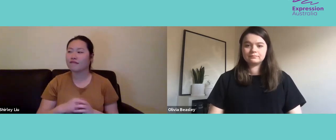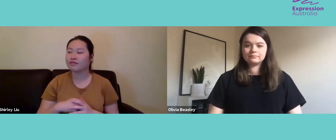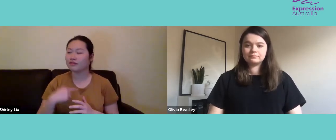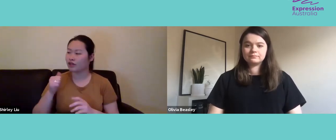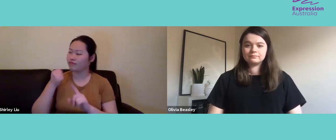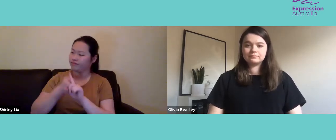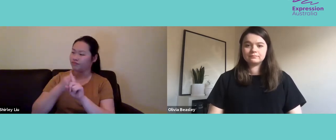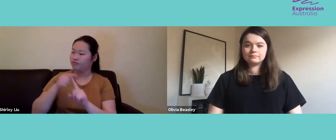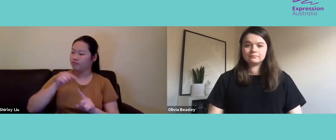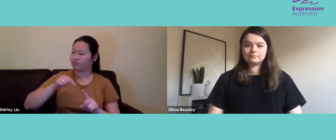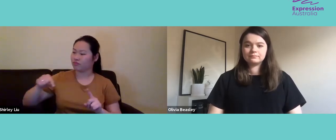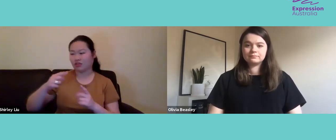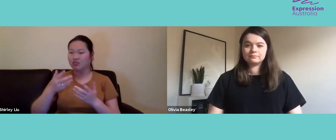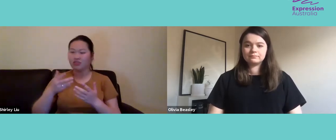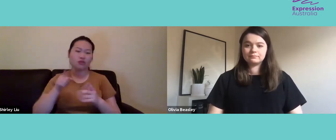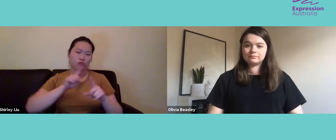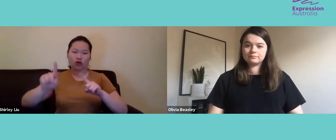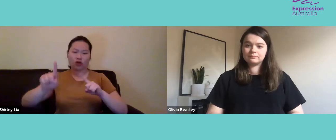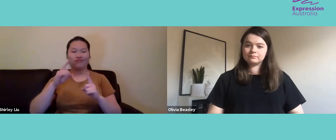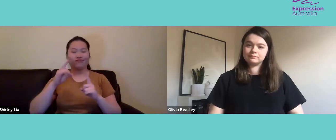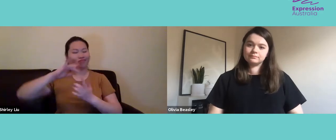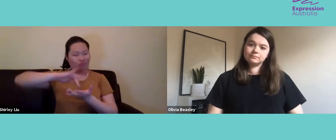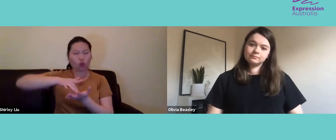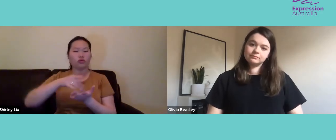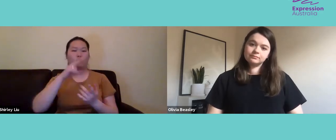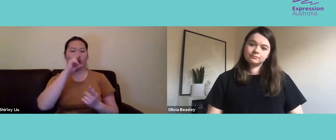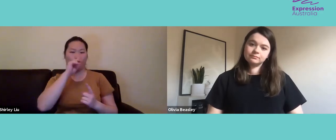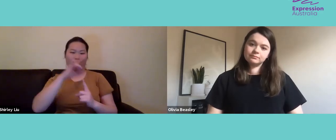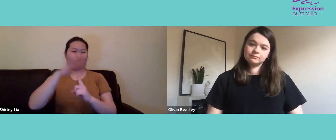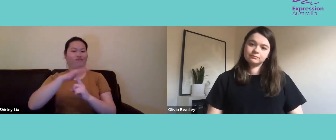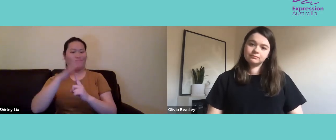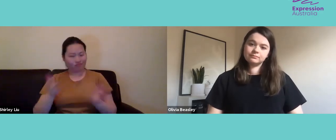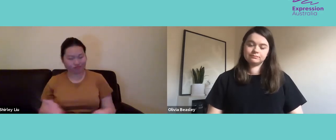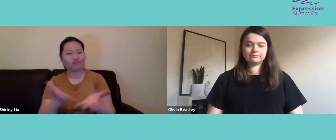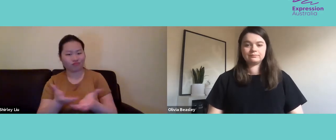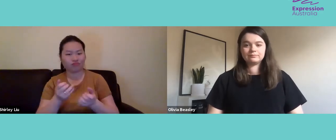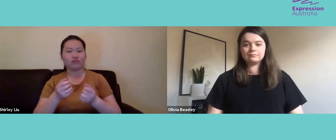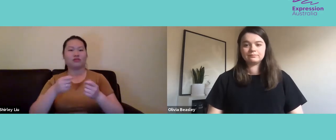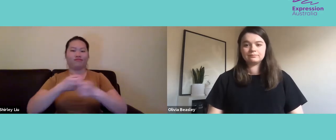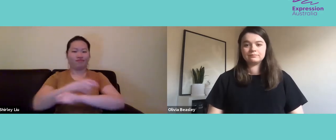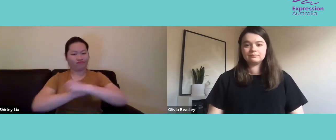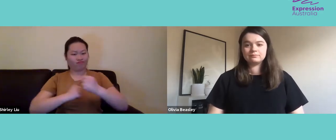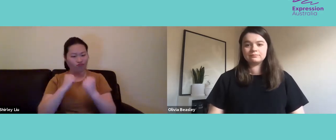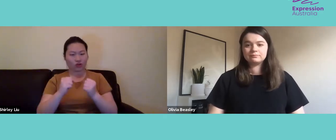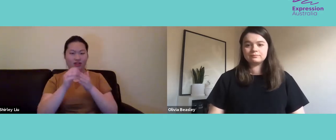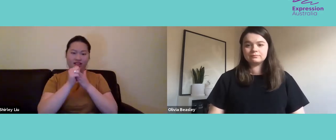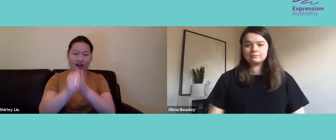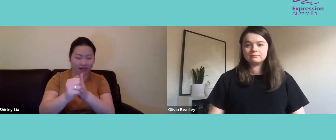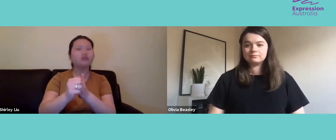Other things that I have advocated for is centralising the person, the deaf person themselves, providing